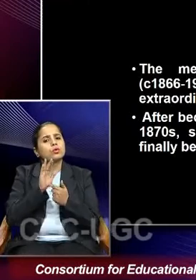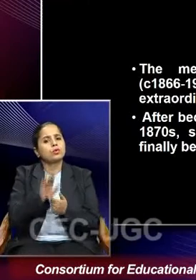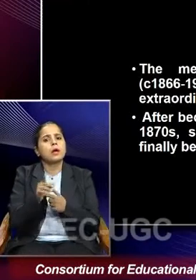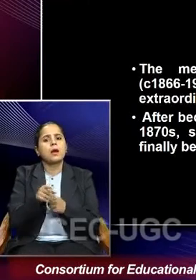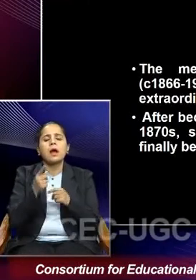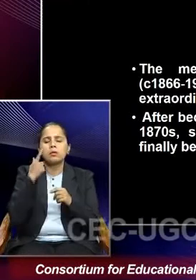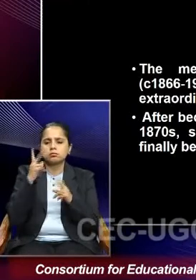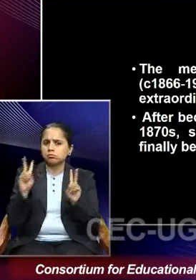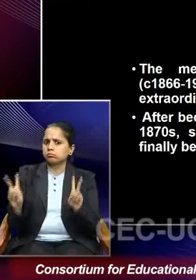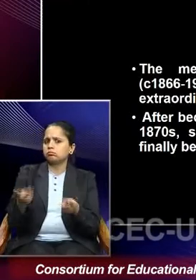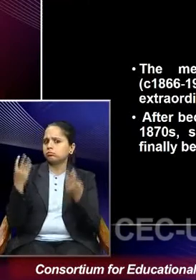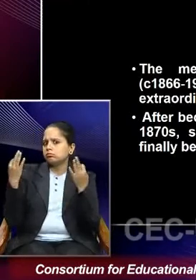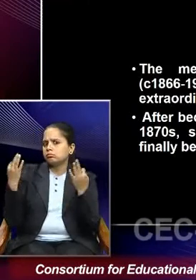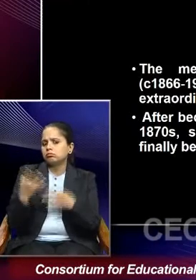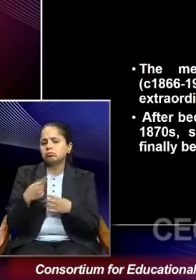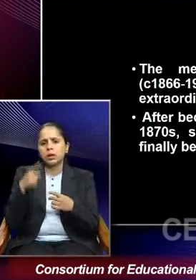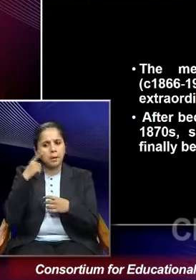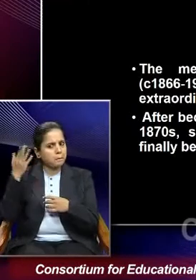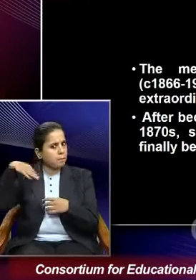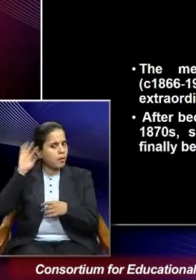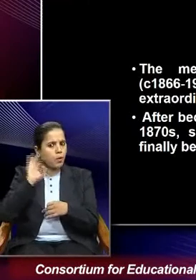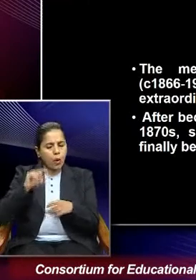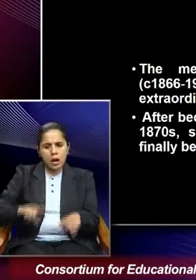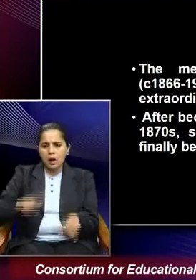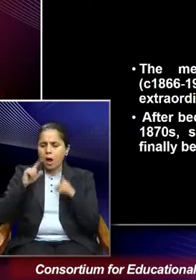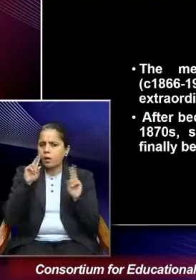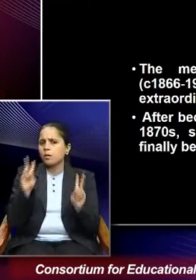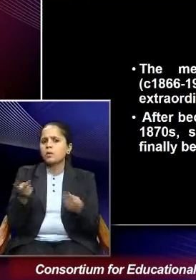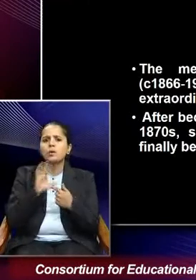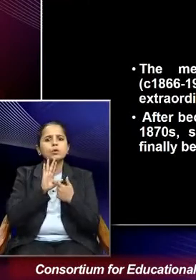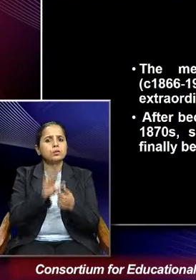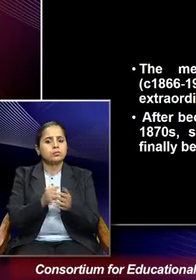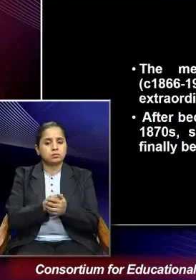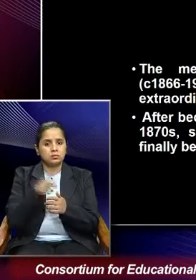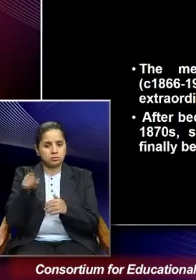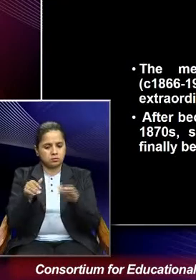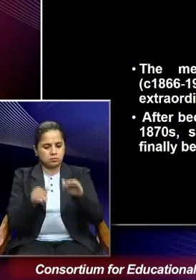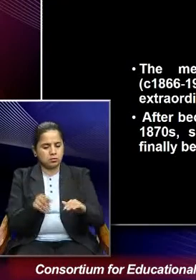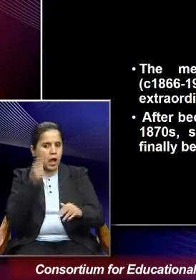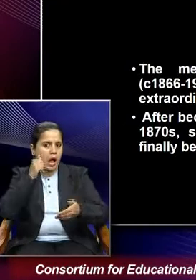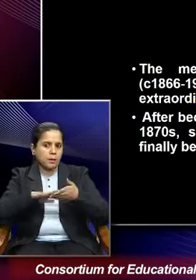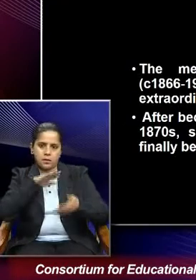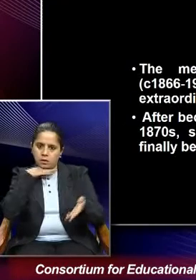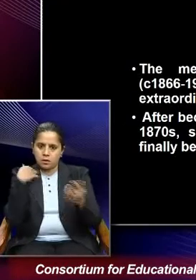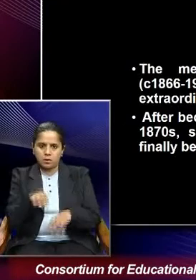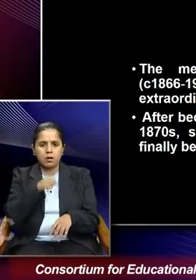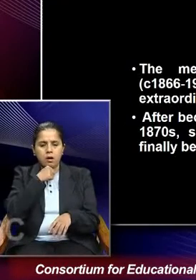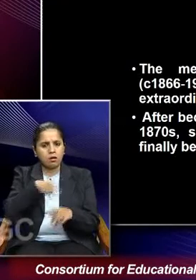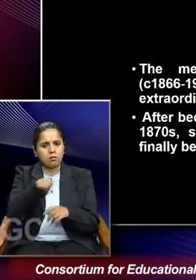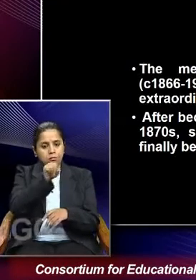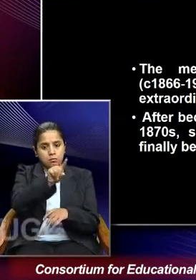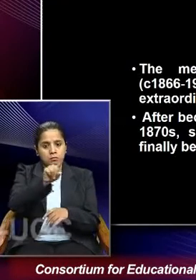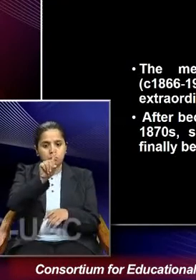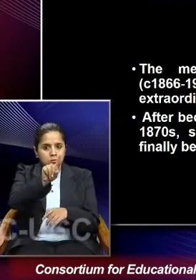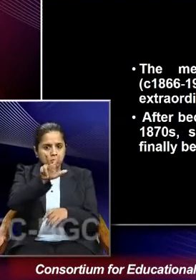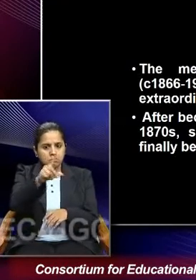and unconventional life. After becoming a child widow in the 1870s,